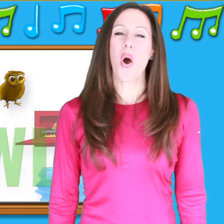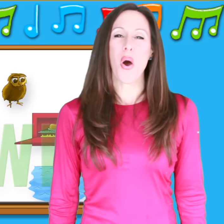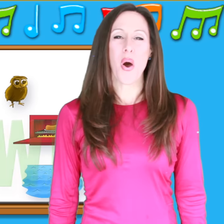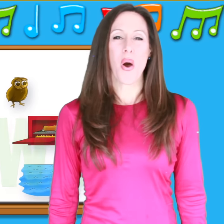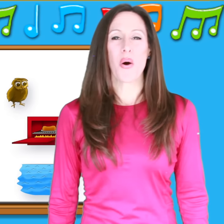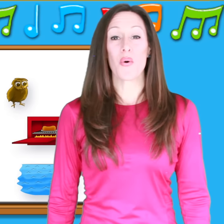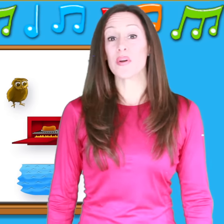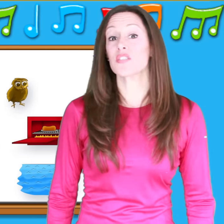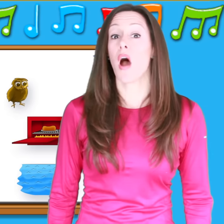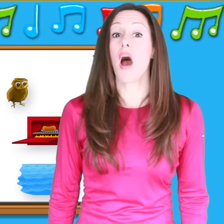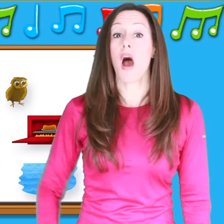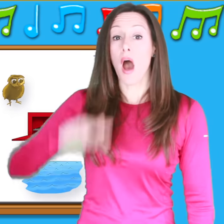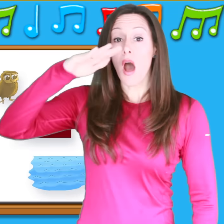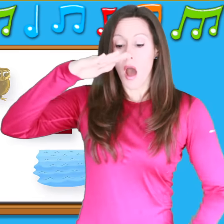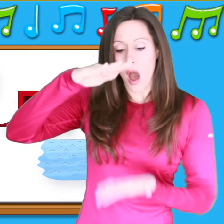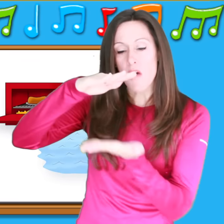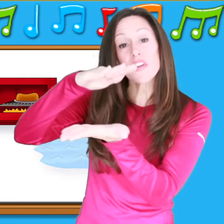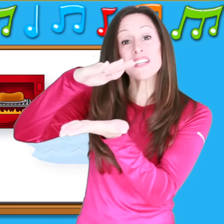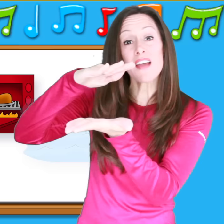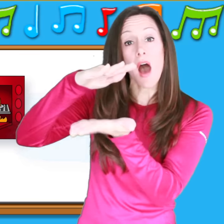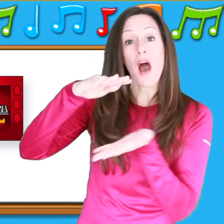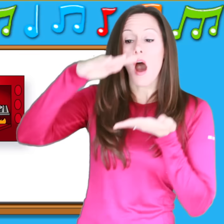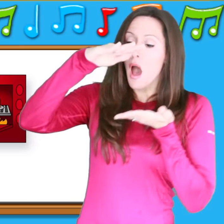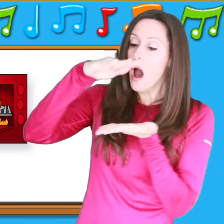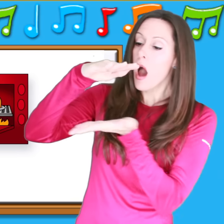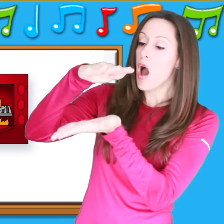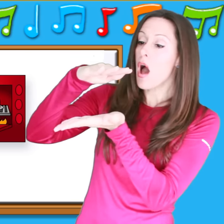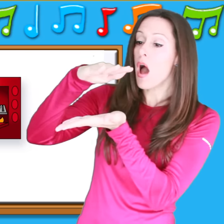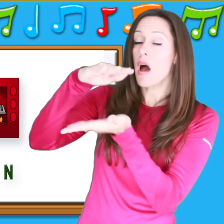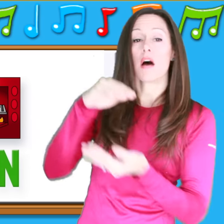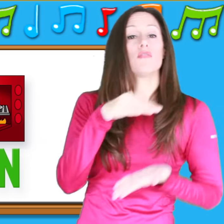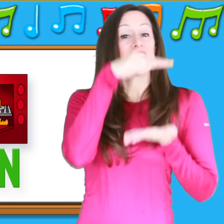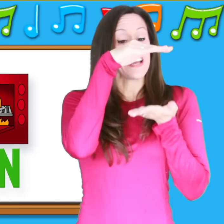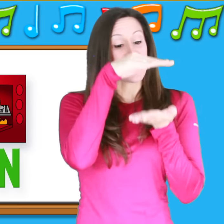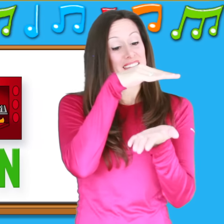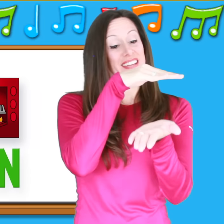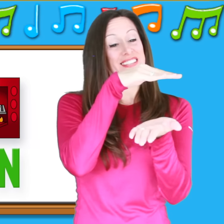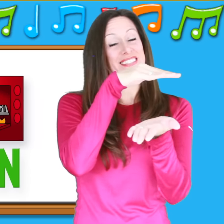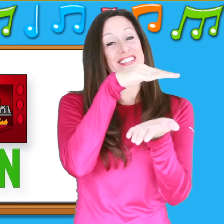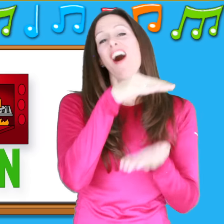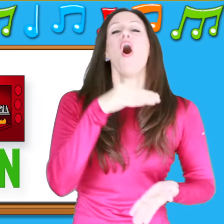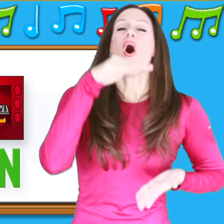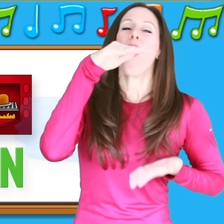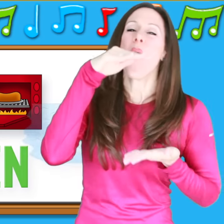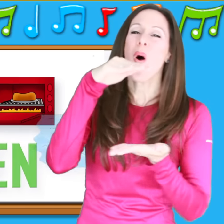is for A-A-oven O-E-oven O